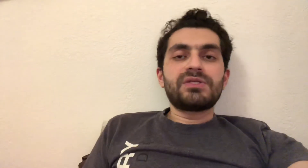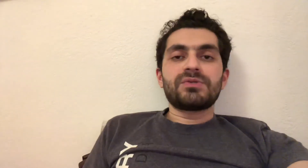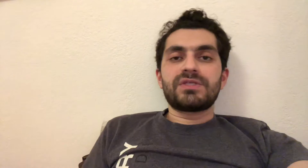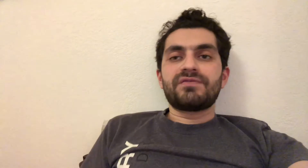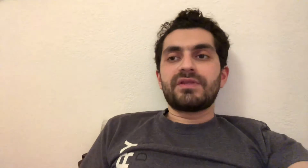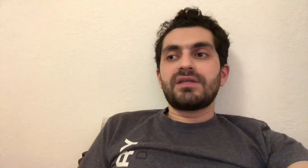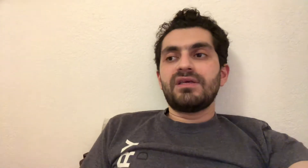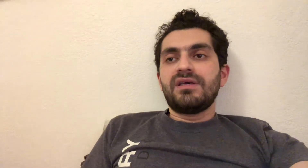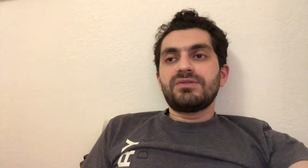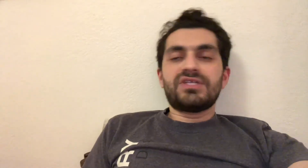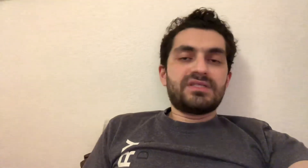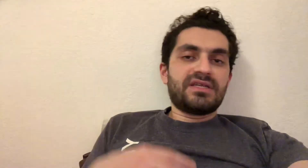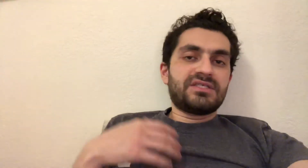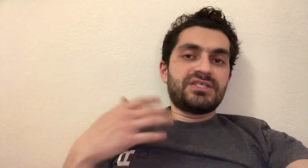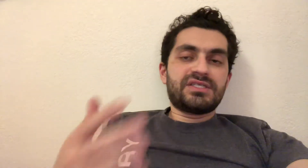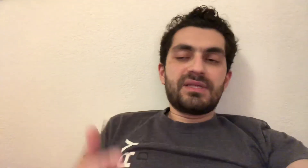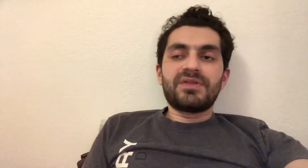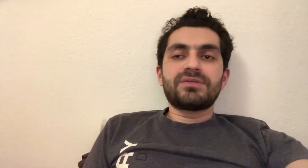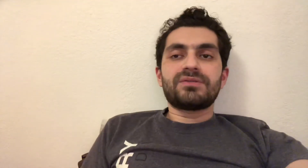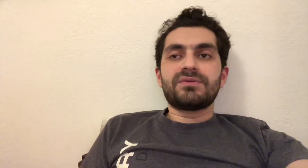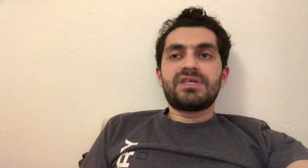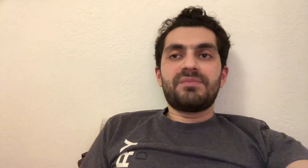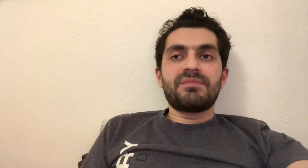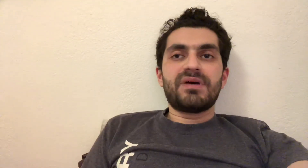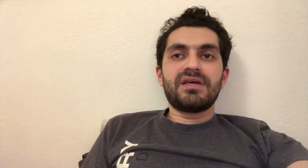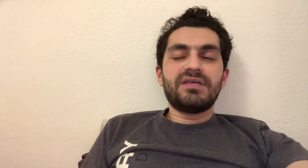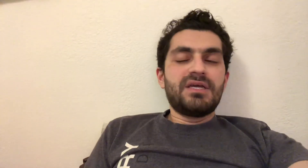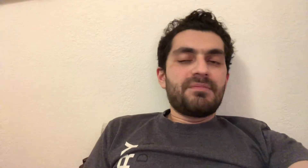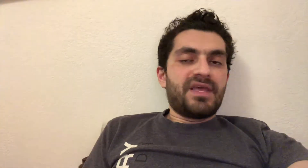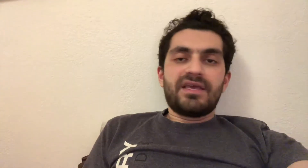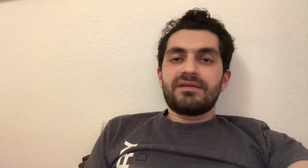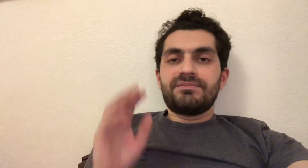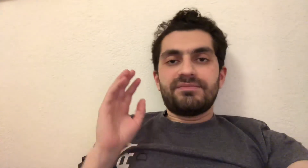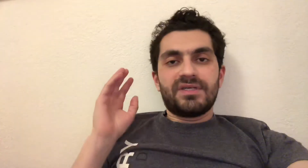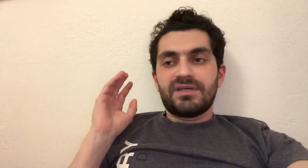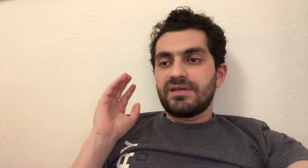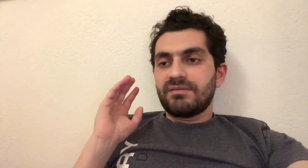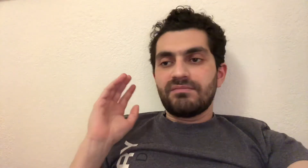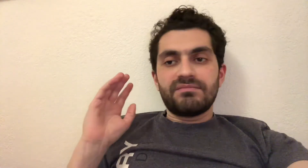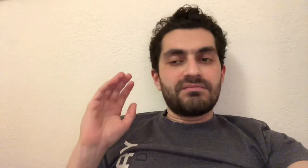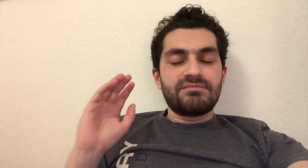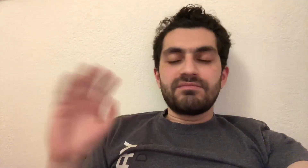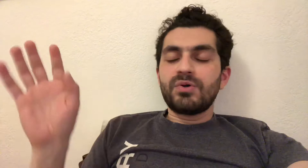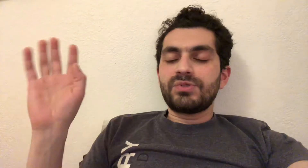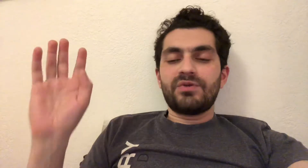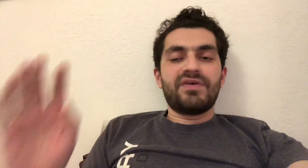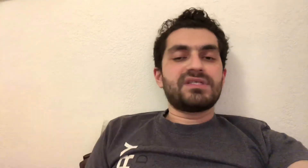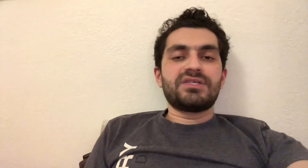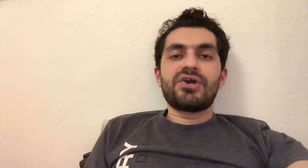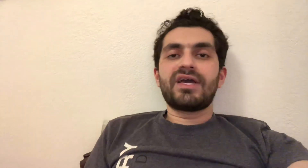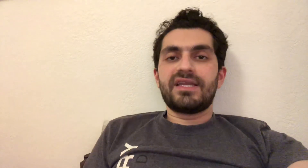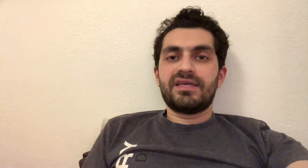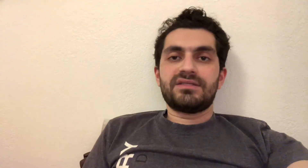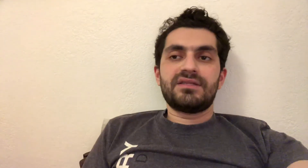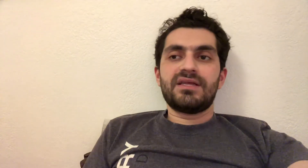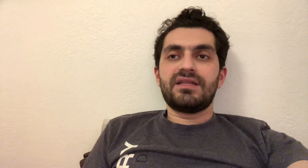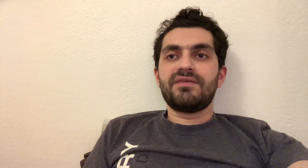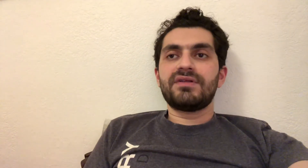resources for that. So just that's just something to keep in mind. Again, most of us are not going to get to that level.